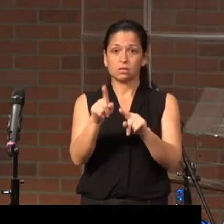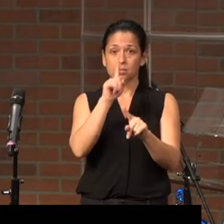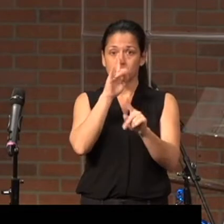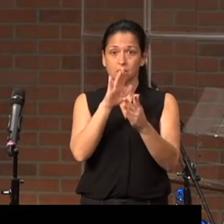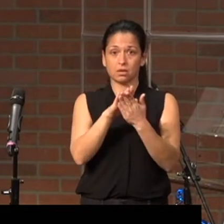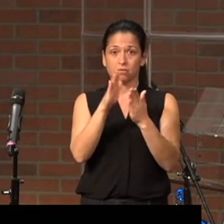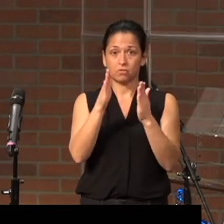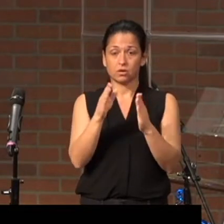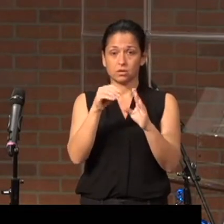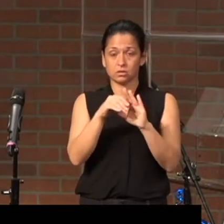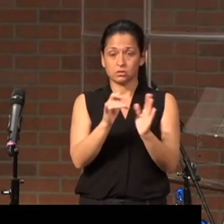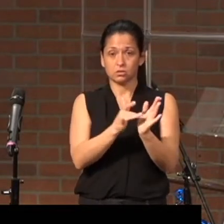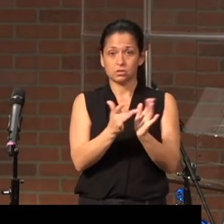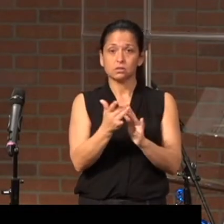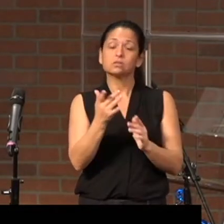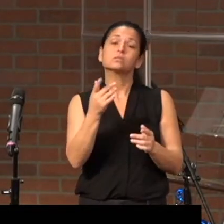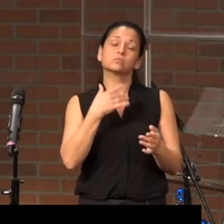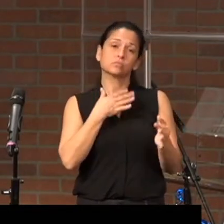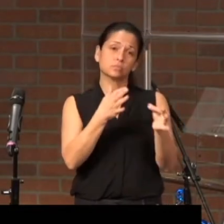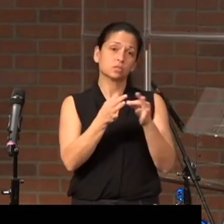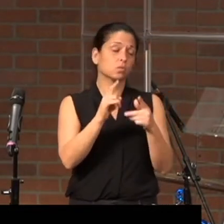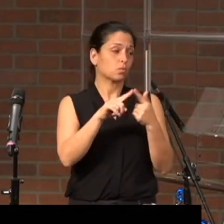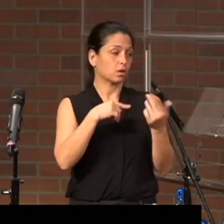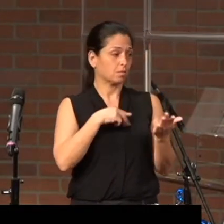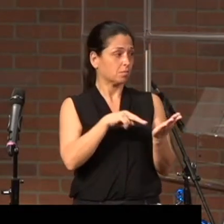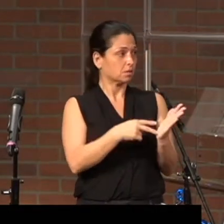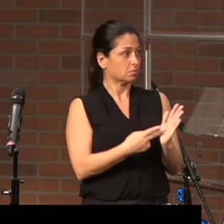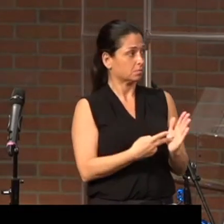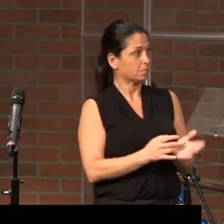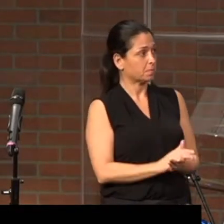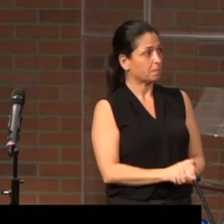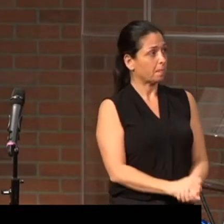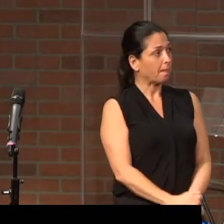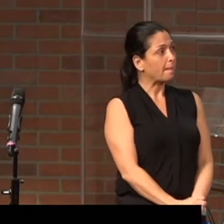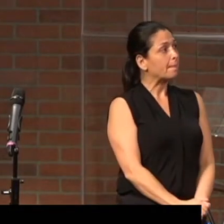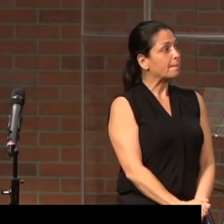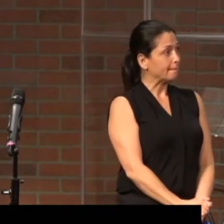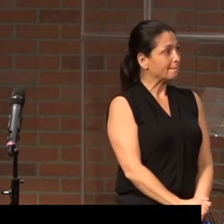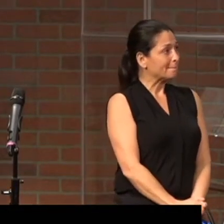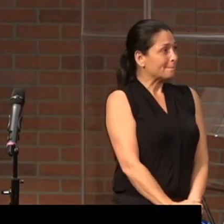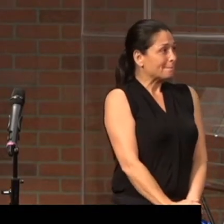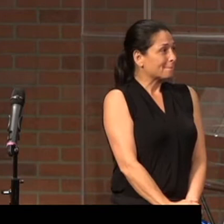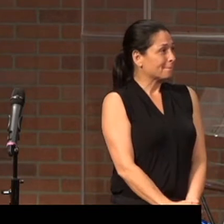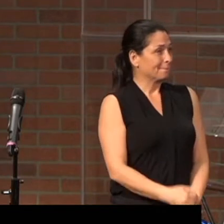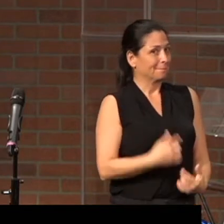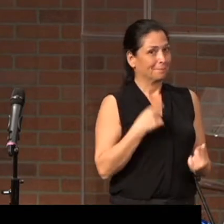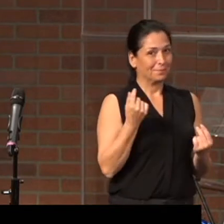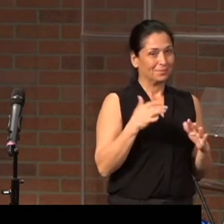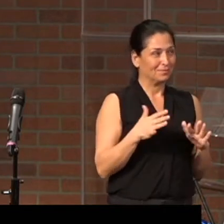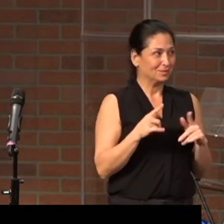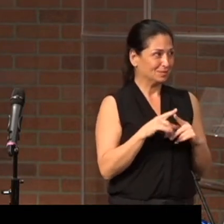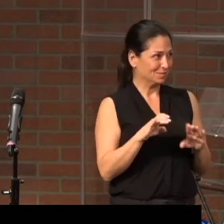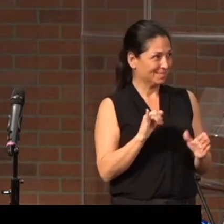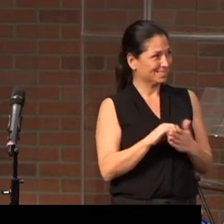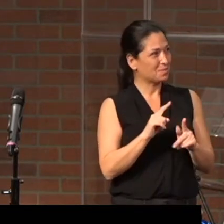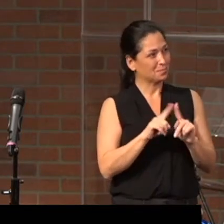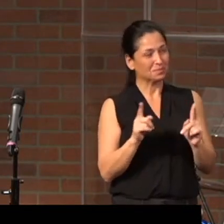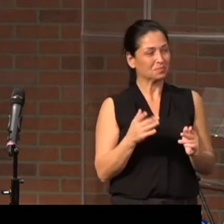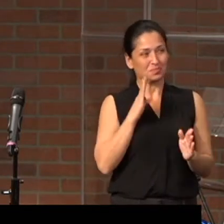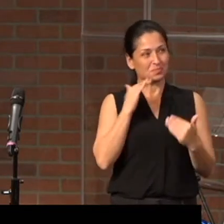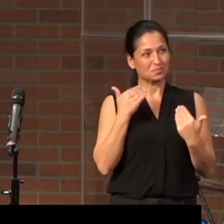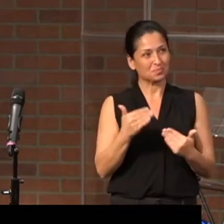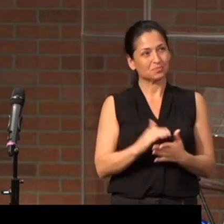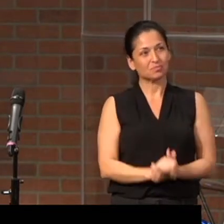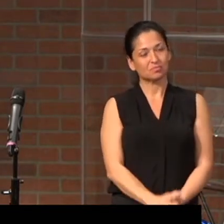Here's what I mean. We've been reading through, man, I'm nervous to do this, but I'm gonna do it. We've been